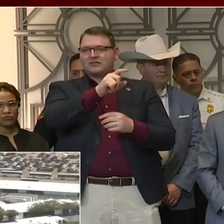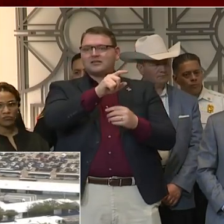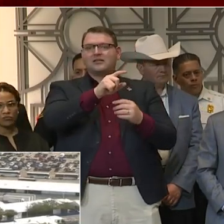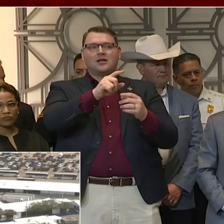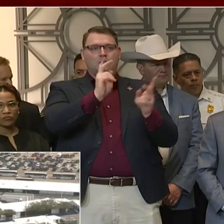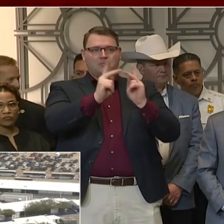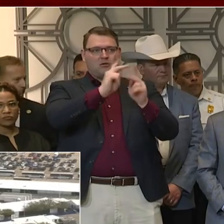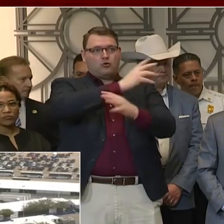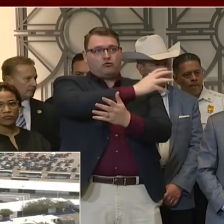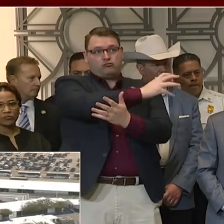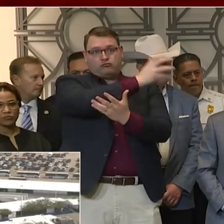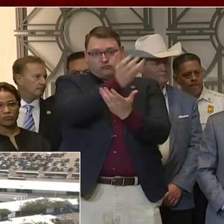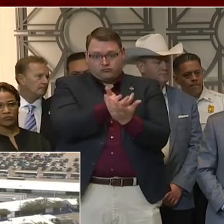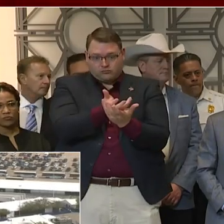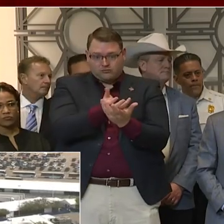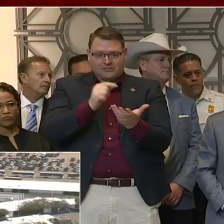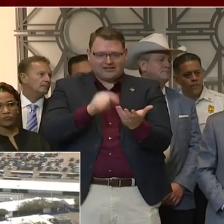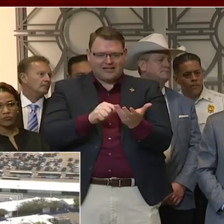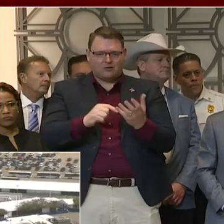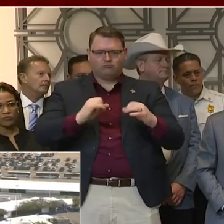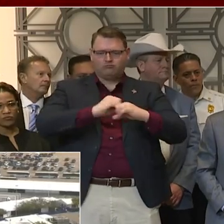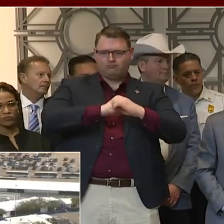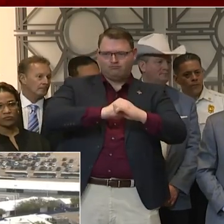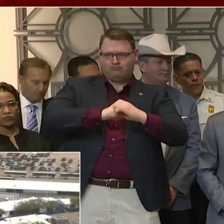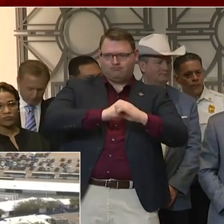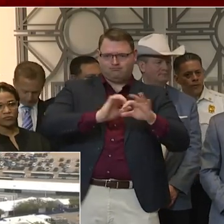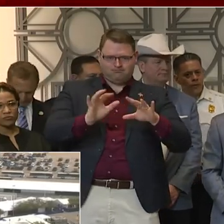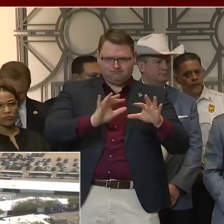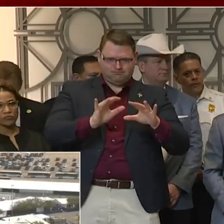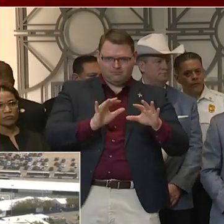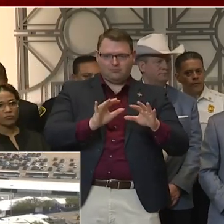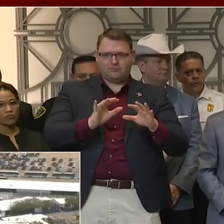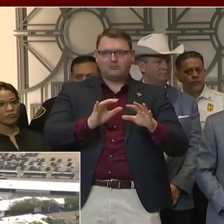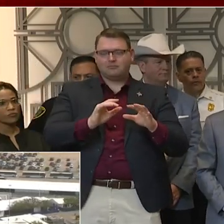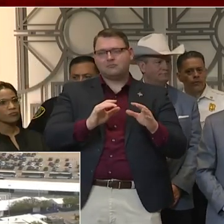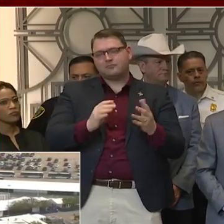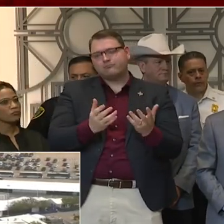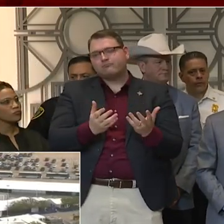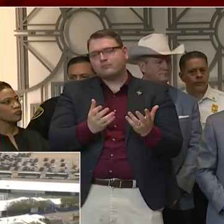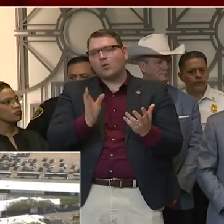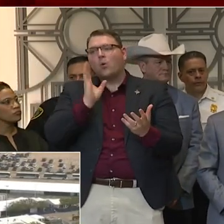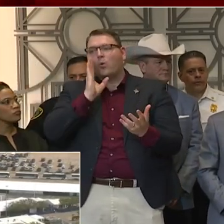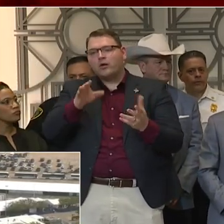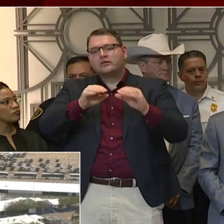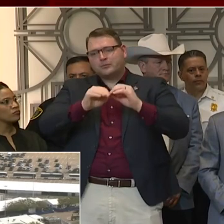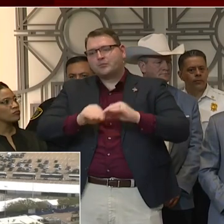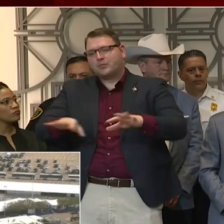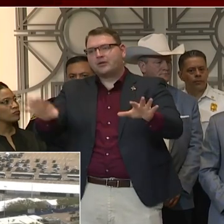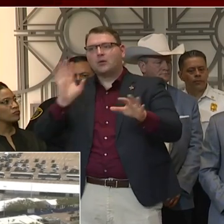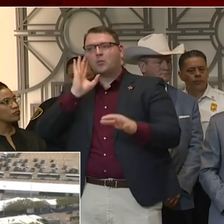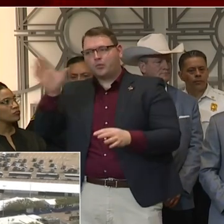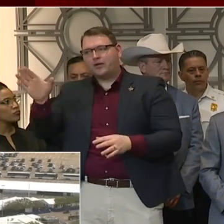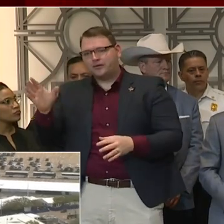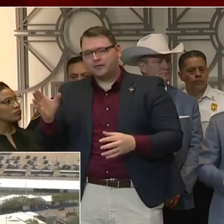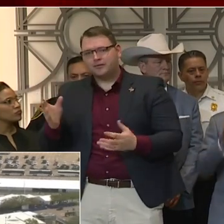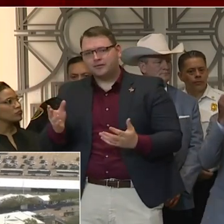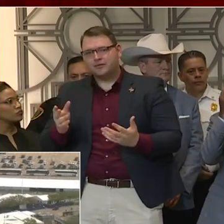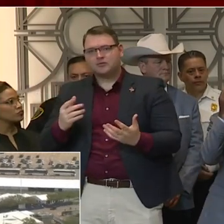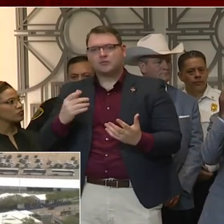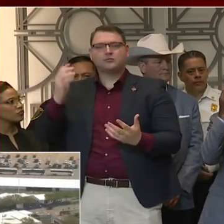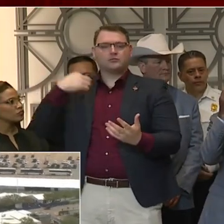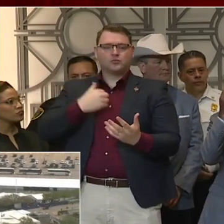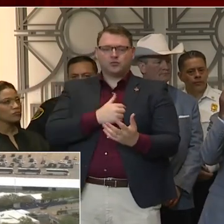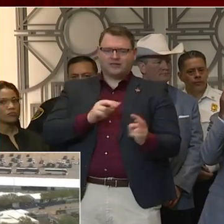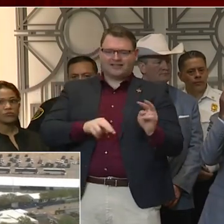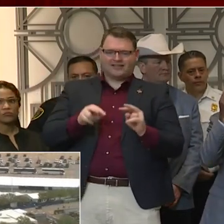at that point. But we all knew that it was probably a matter of time before this was going to happen. So now that we, this has happened and we have community